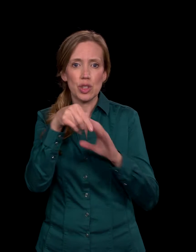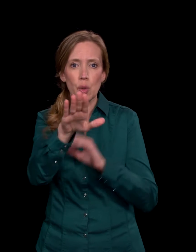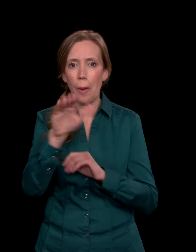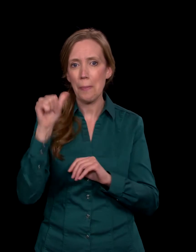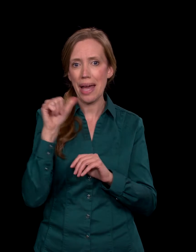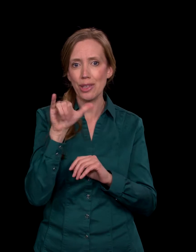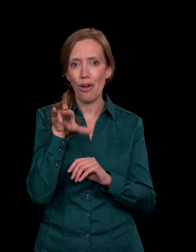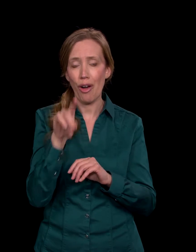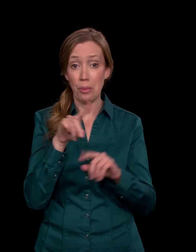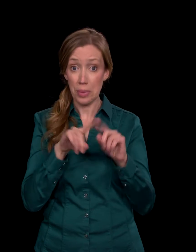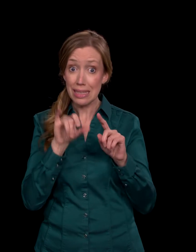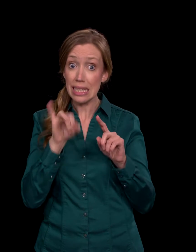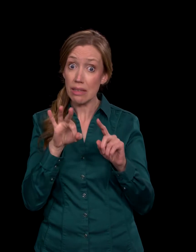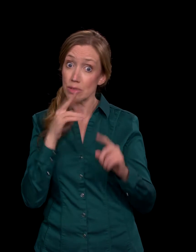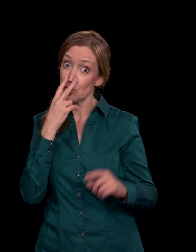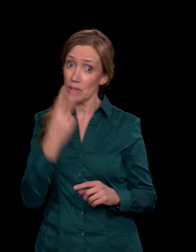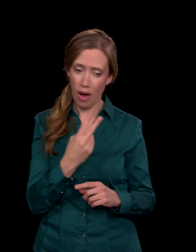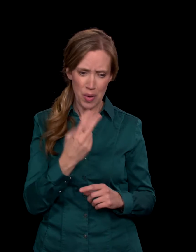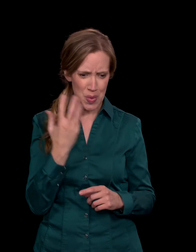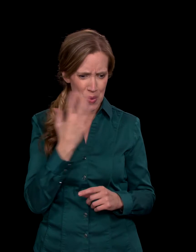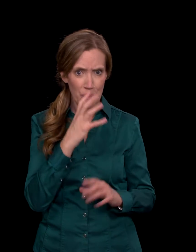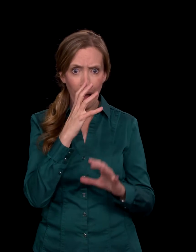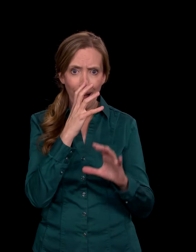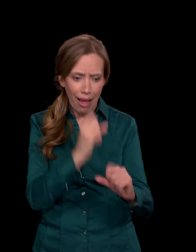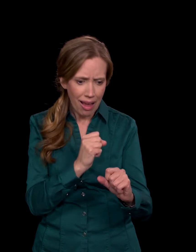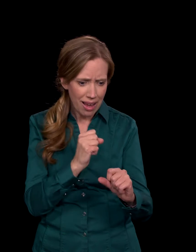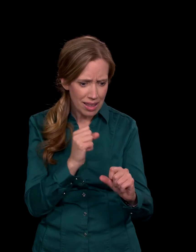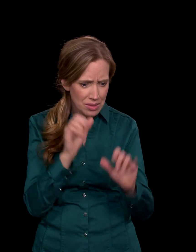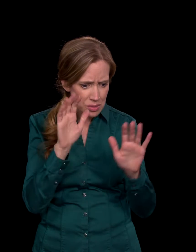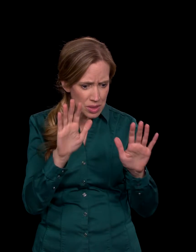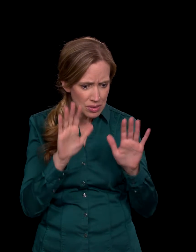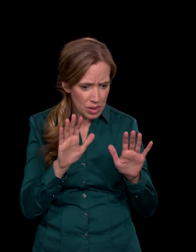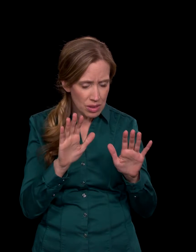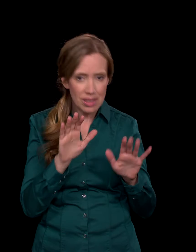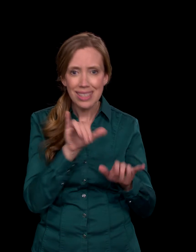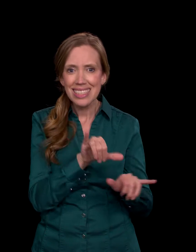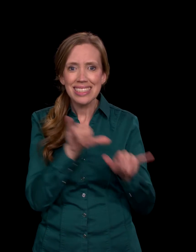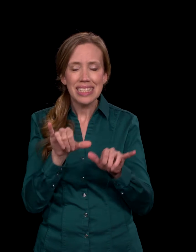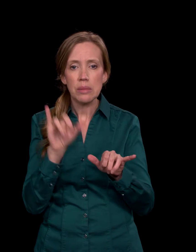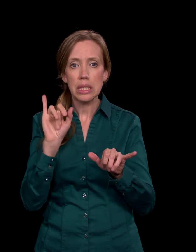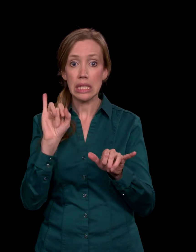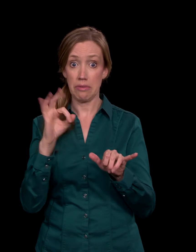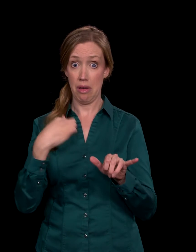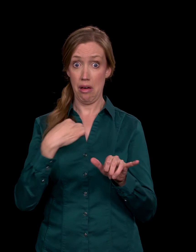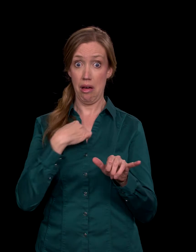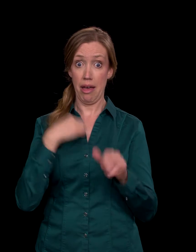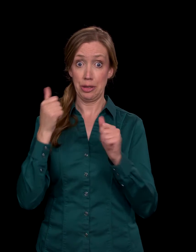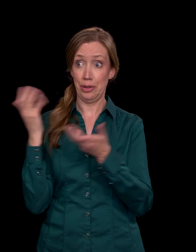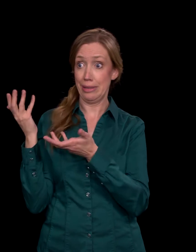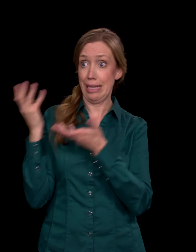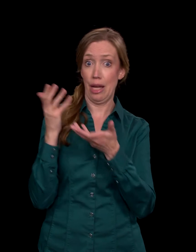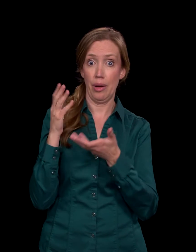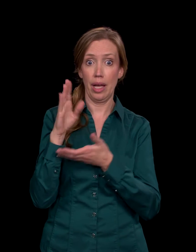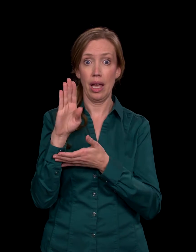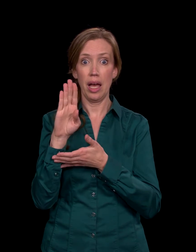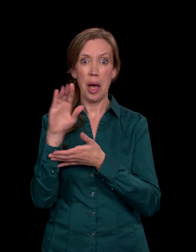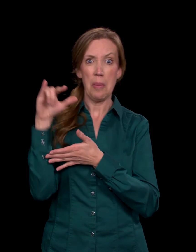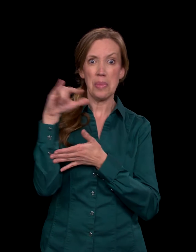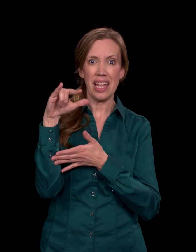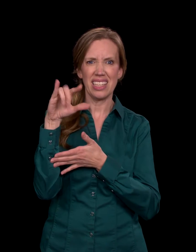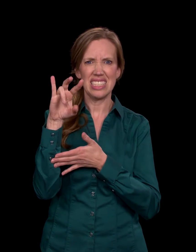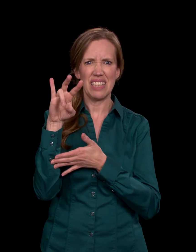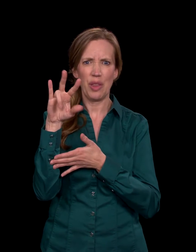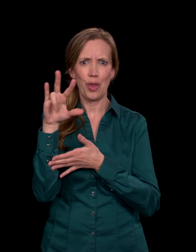you'd know that you're encountering a marvel of creation. That'd be the equivalent of me carrying a Boeing 737. You've probably seen